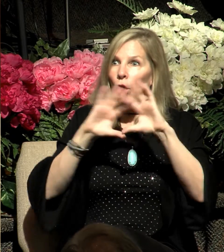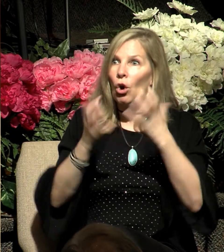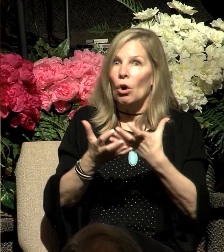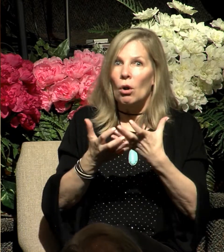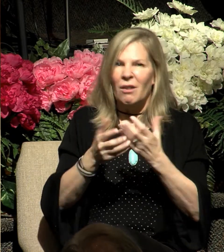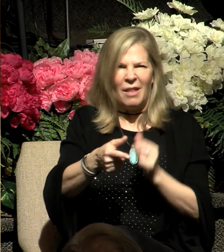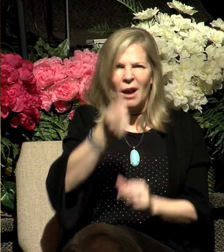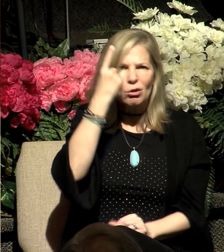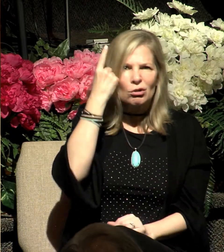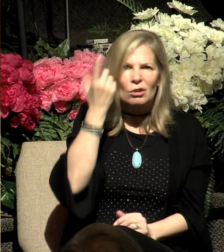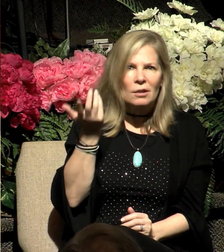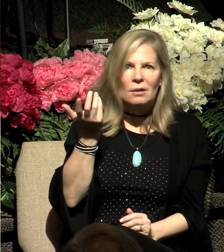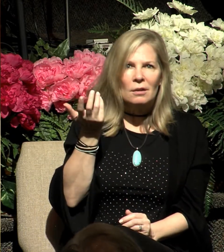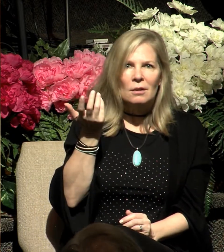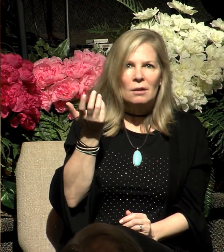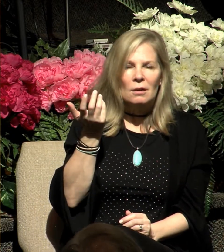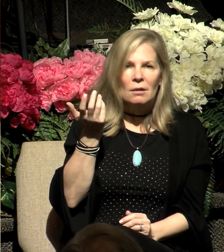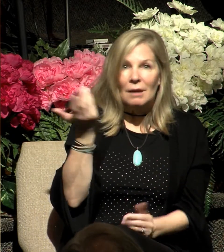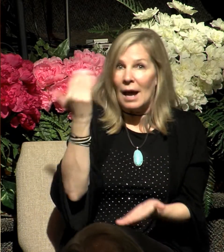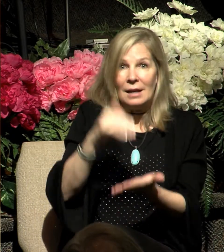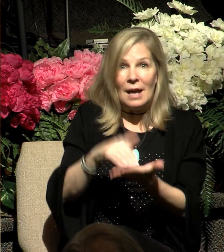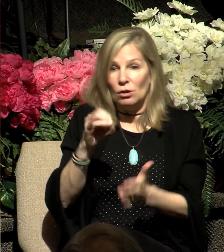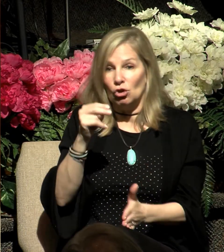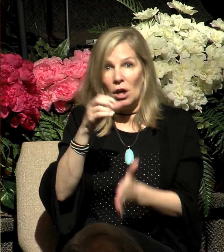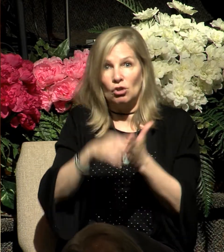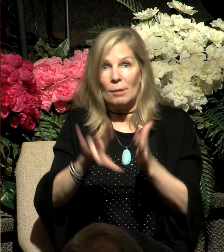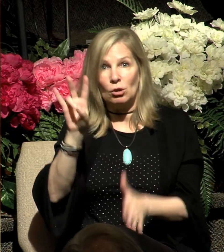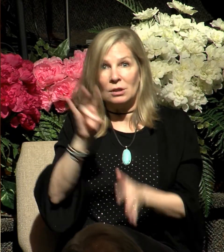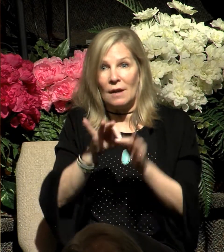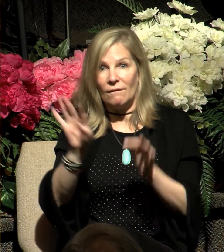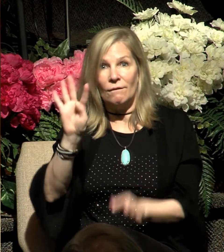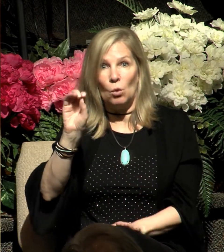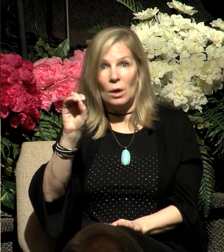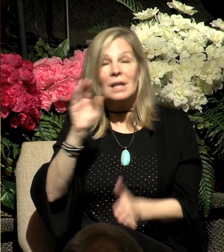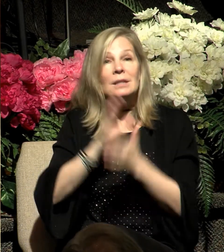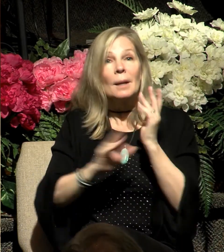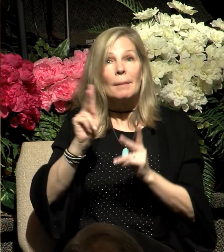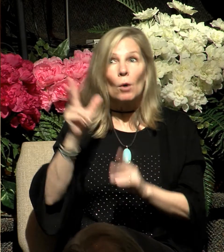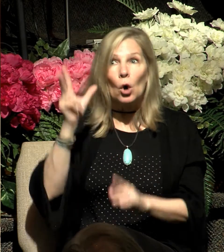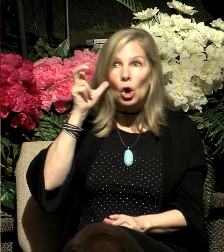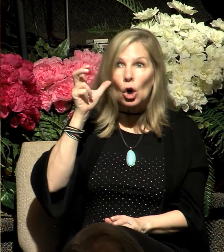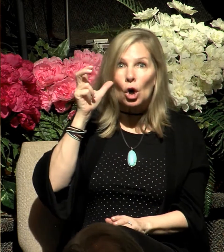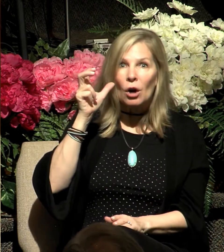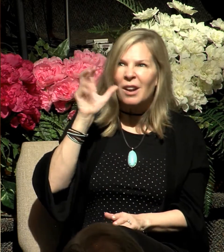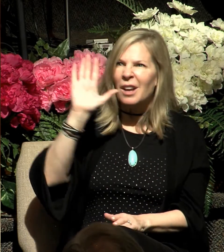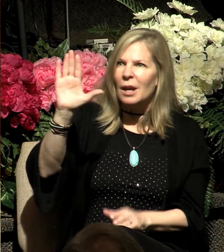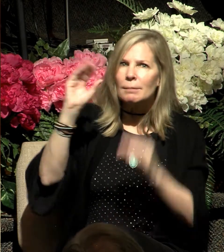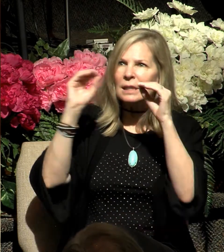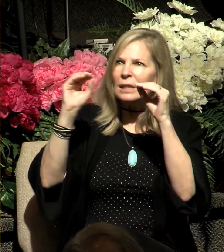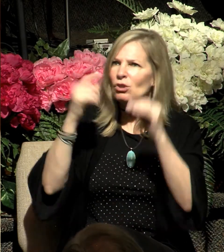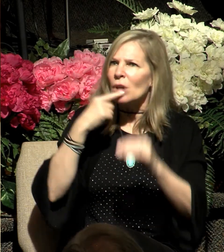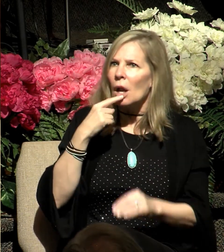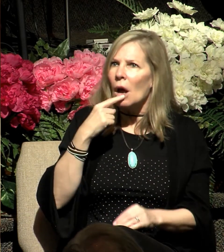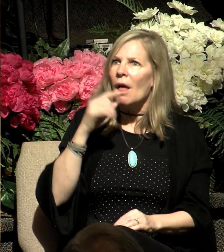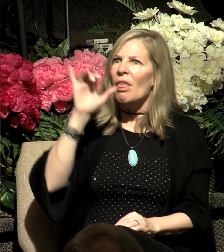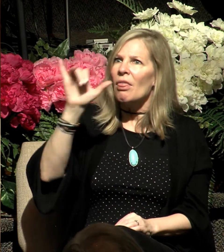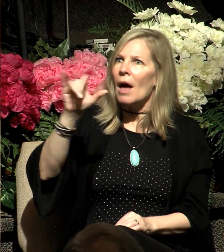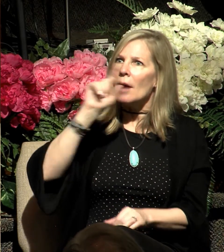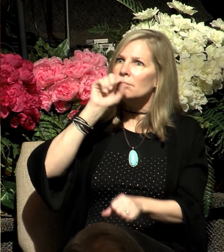They understood. Again, in John 7, 40. Some of the people, therefore, when they heard these words were saying, This certainly is the prophet.